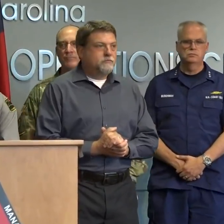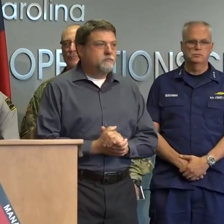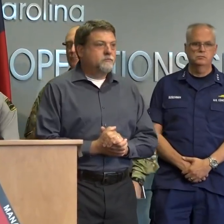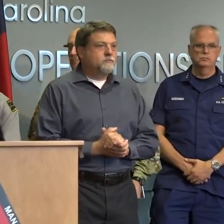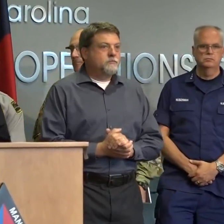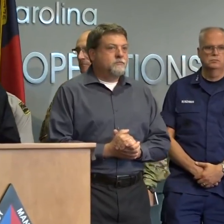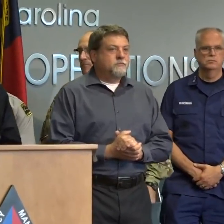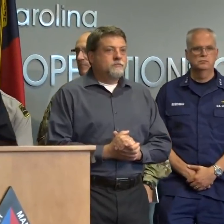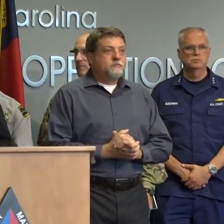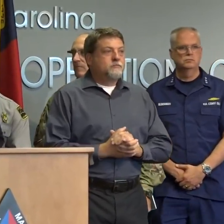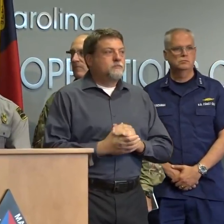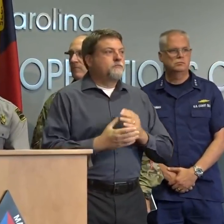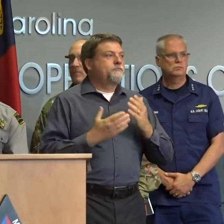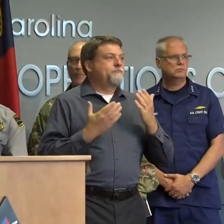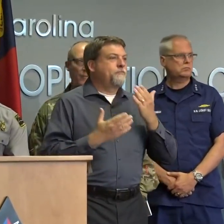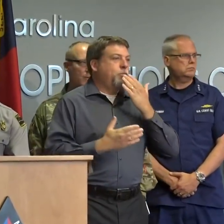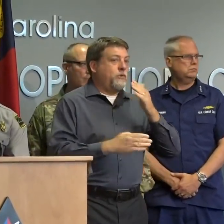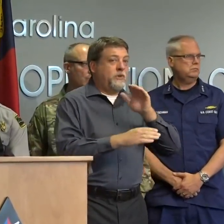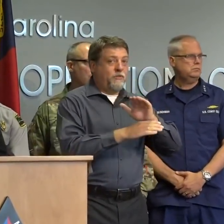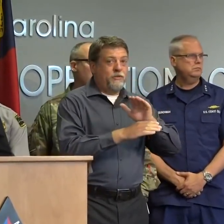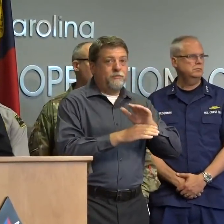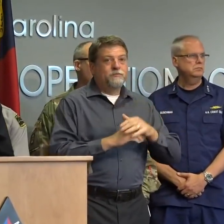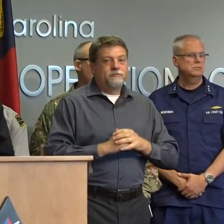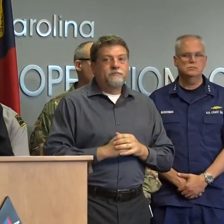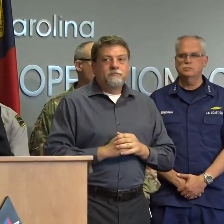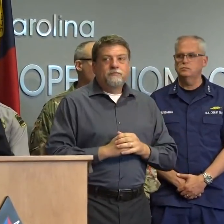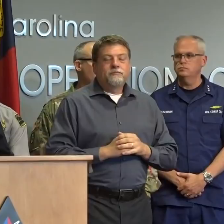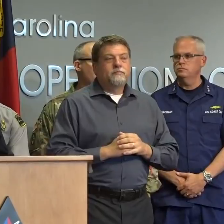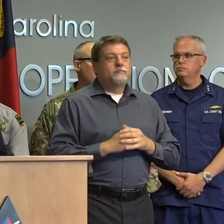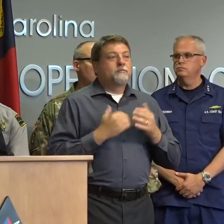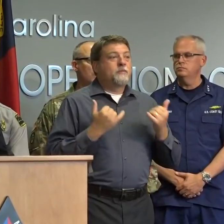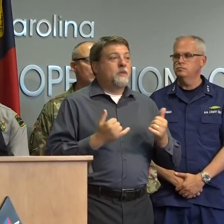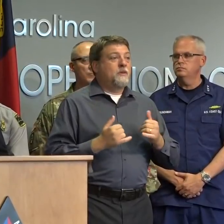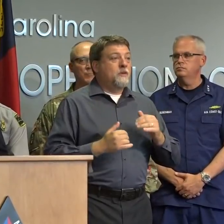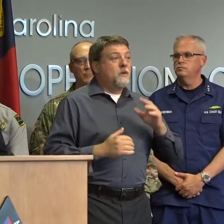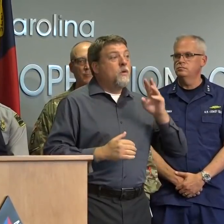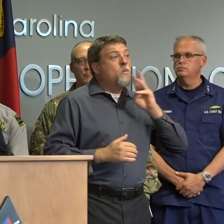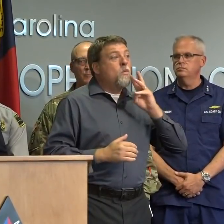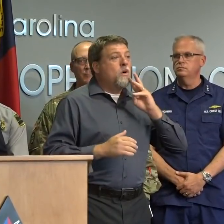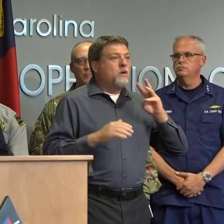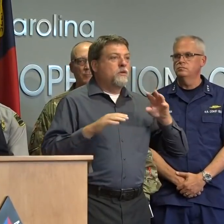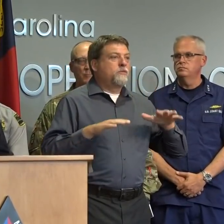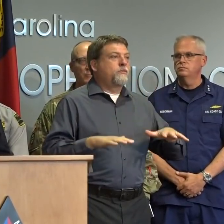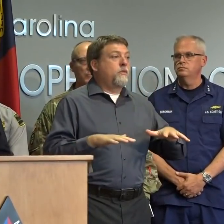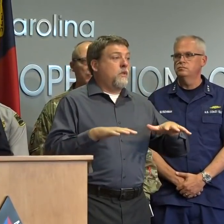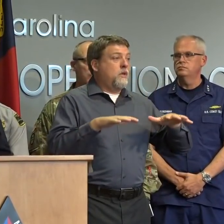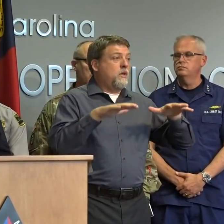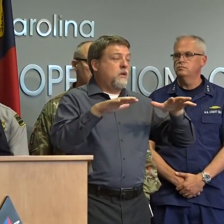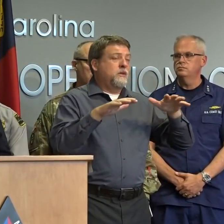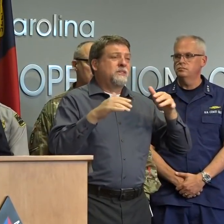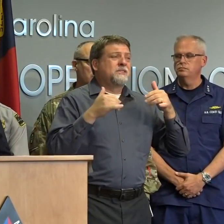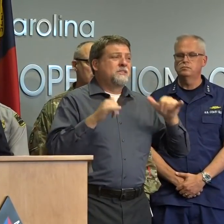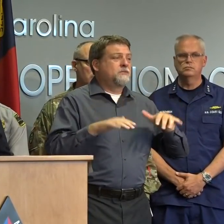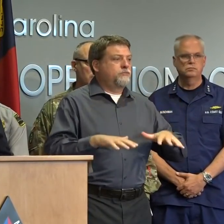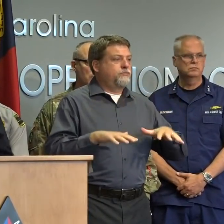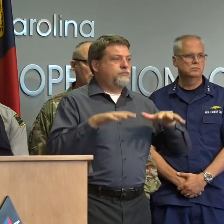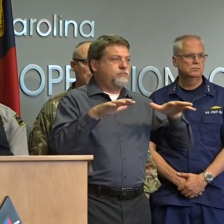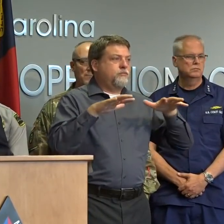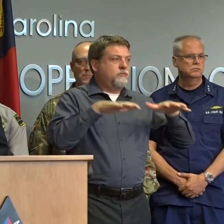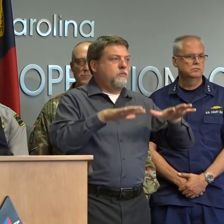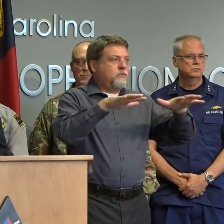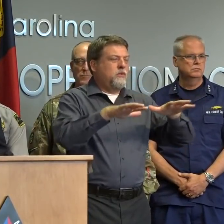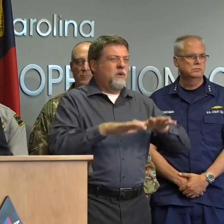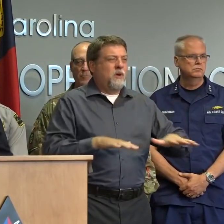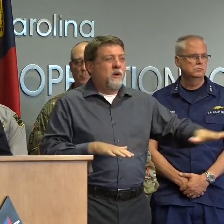good afternoon everybody floodwaters are still raging across parts of our state